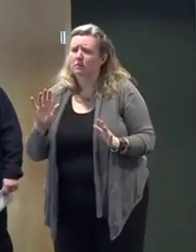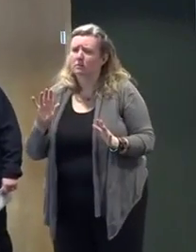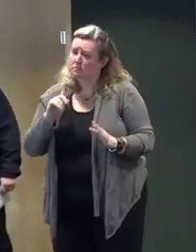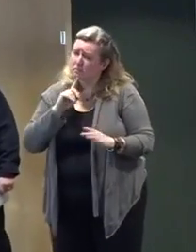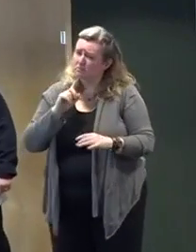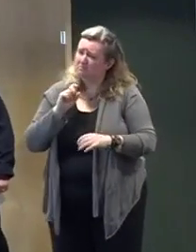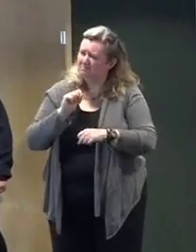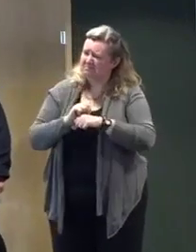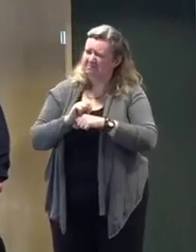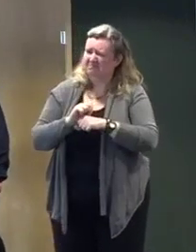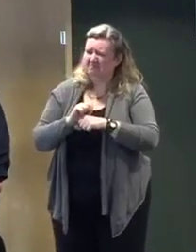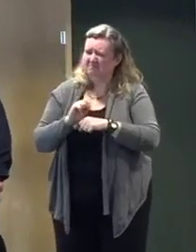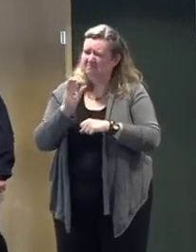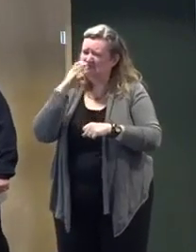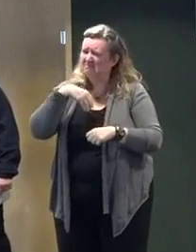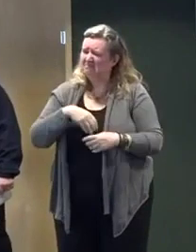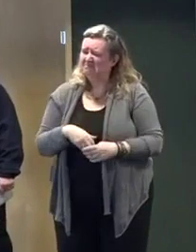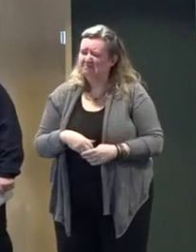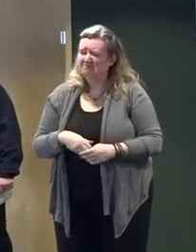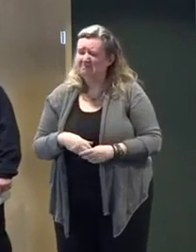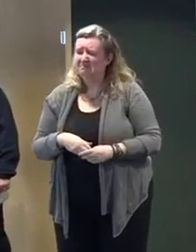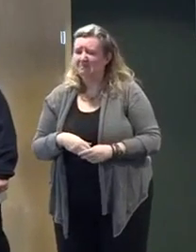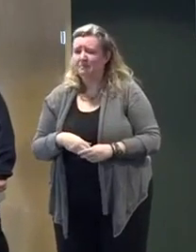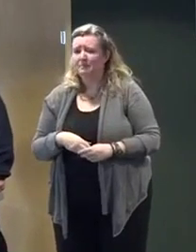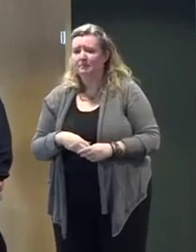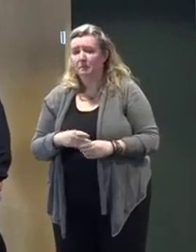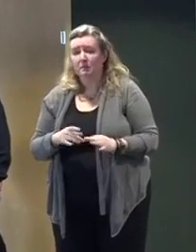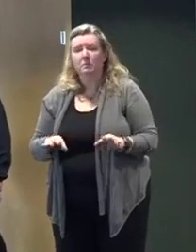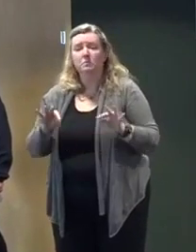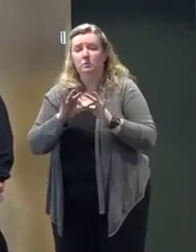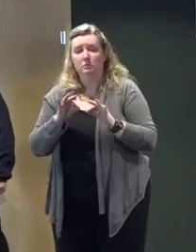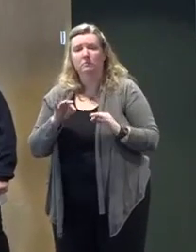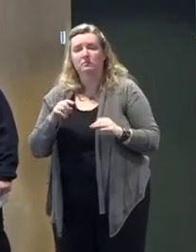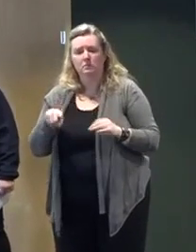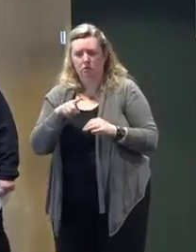looking at and to ensure the fact that you're all prepared.